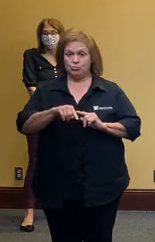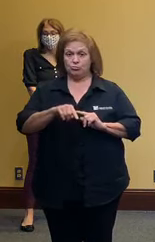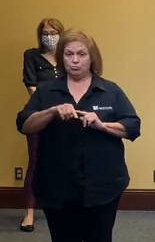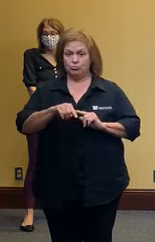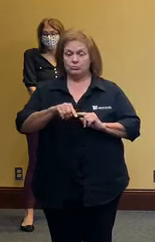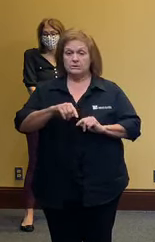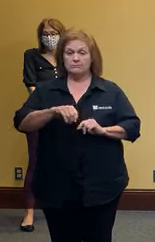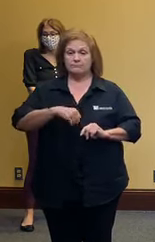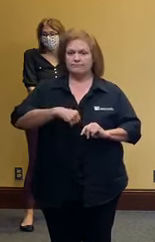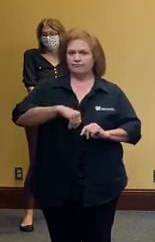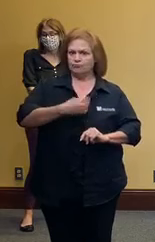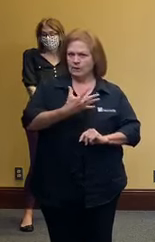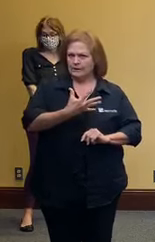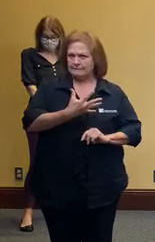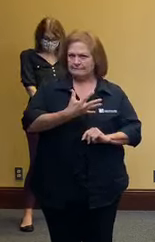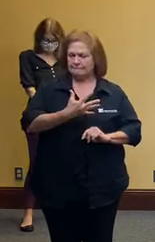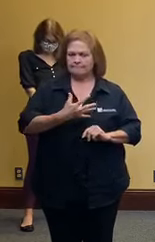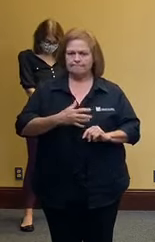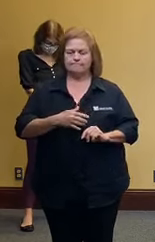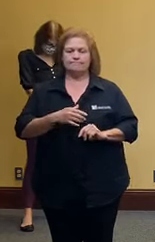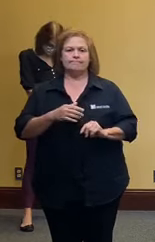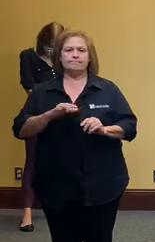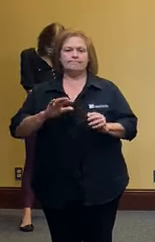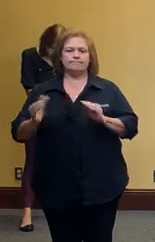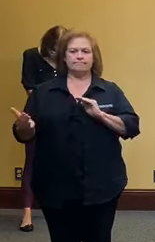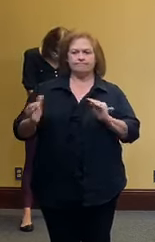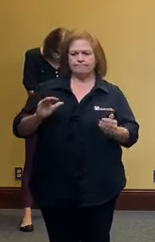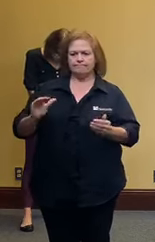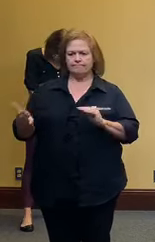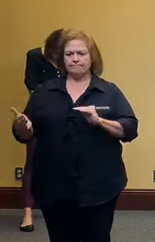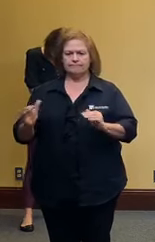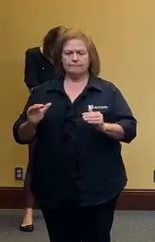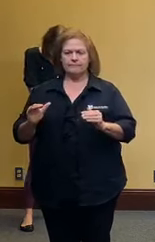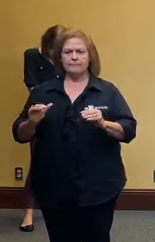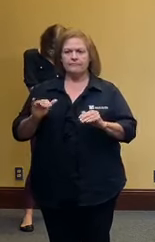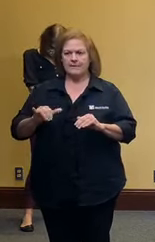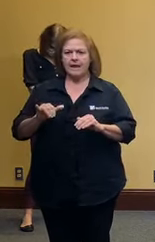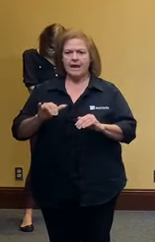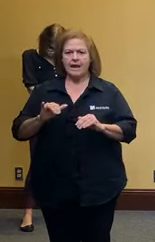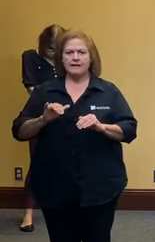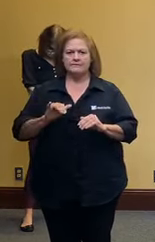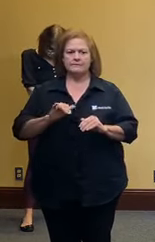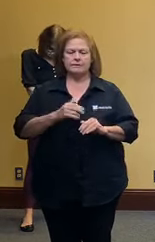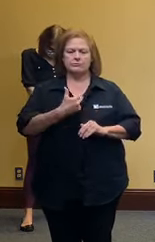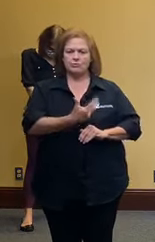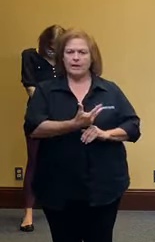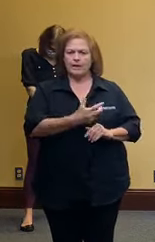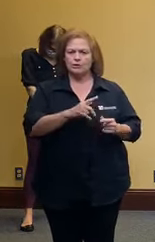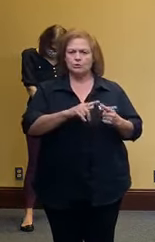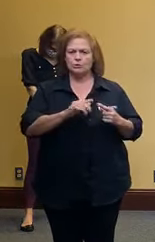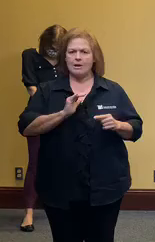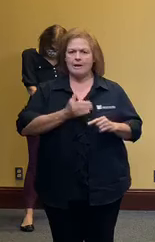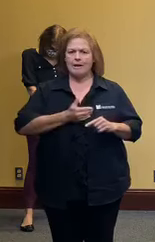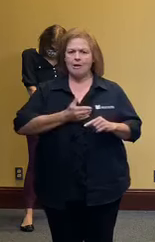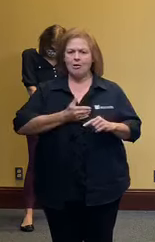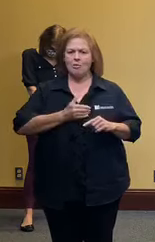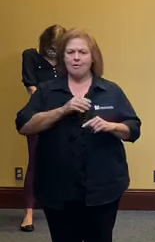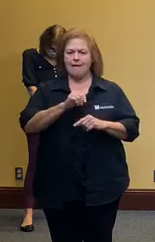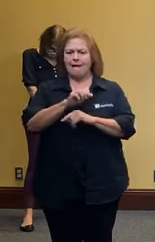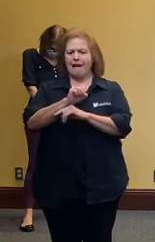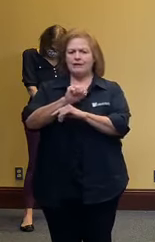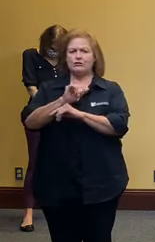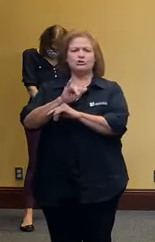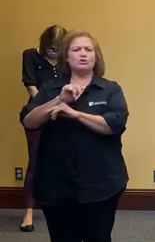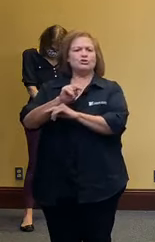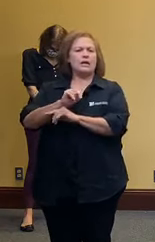our caucasian community three uh residents that we've lost that are tied to our asian community and eight uh that